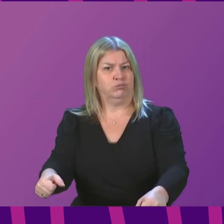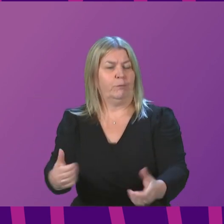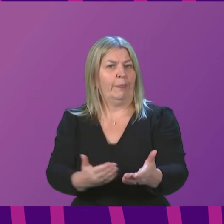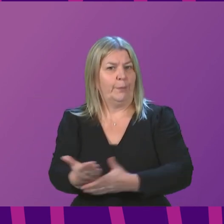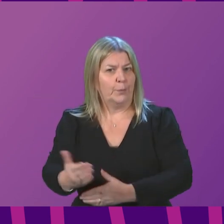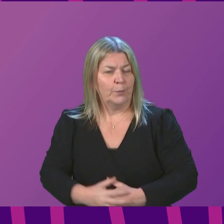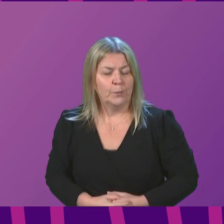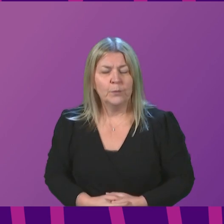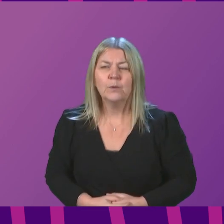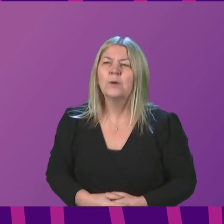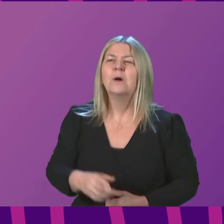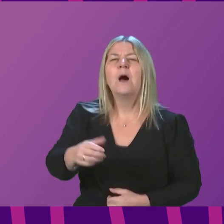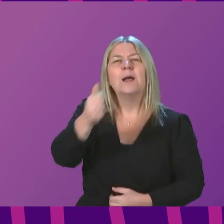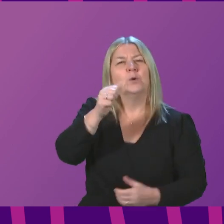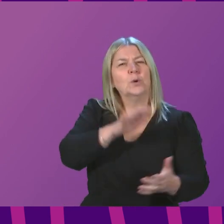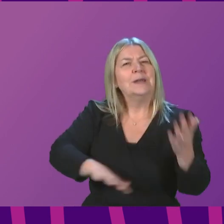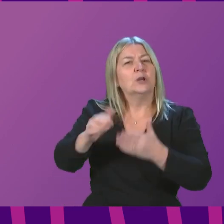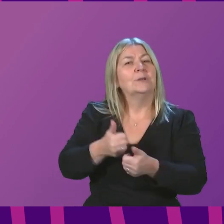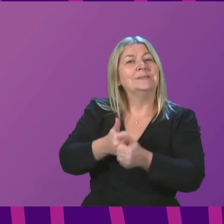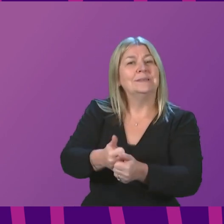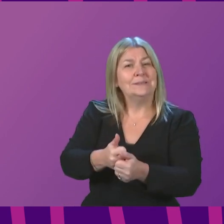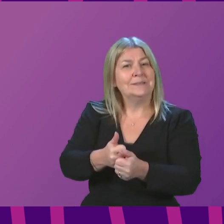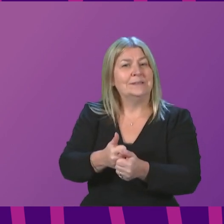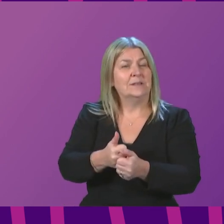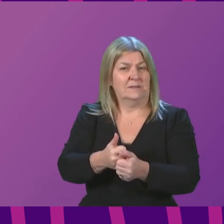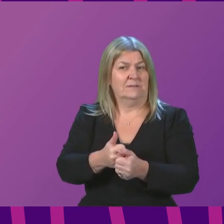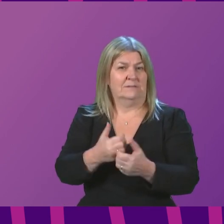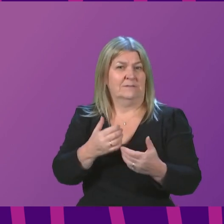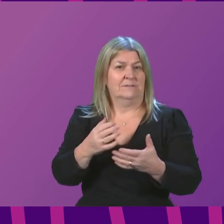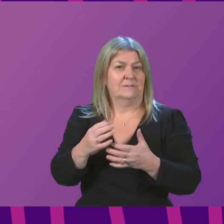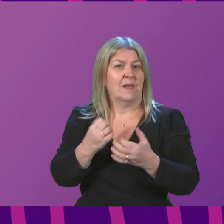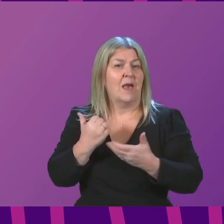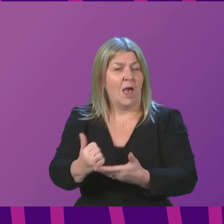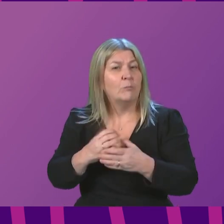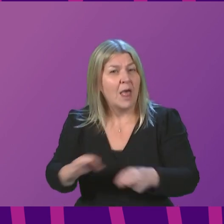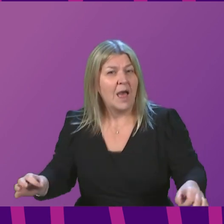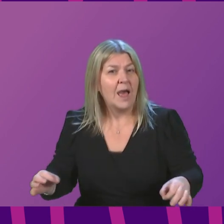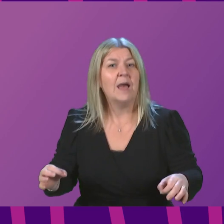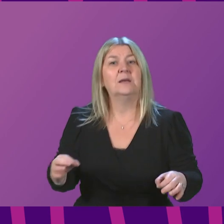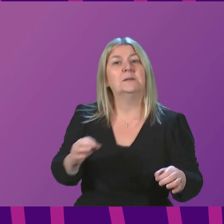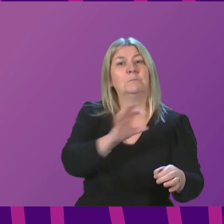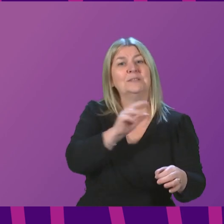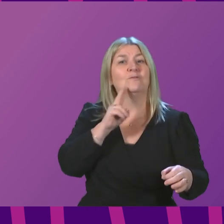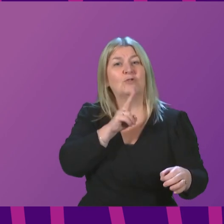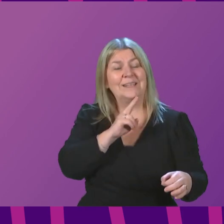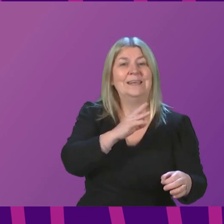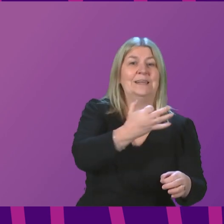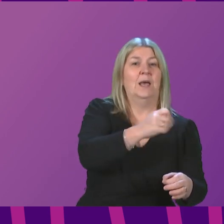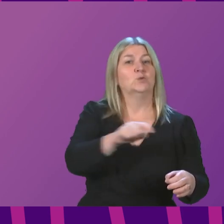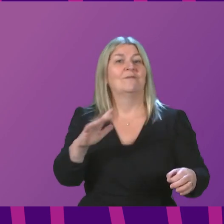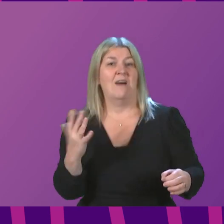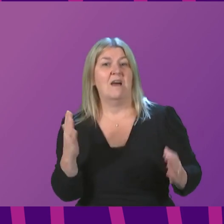the National Assistance Helpline, which is available Monday to Friday, 9 am to 5 pm. That can